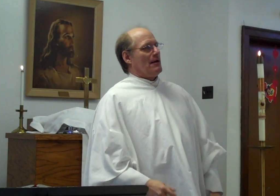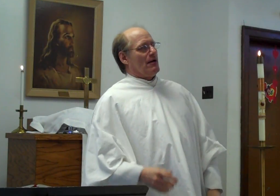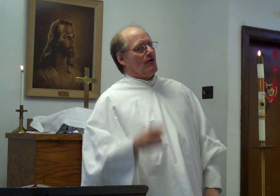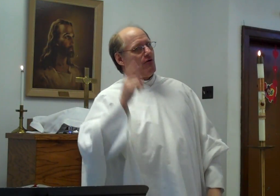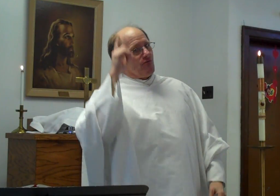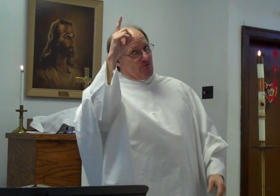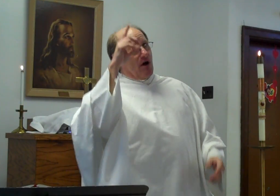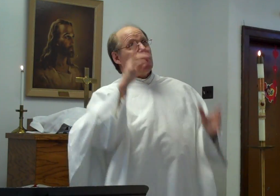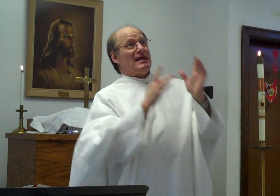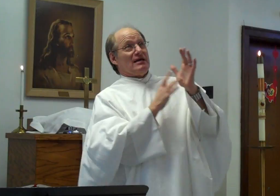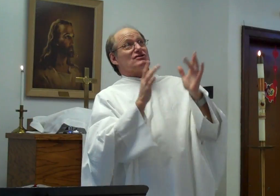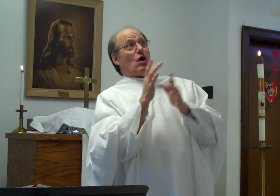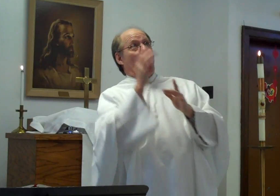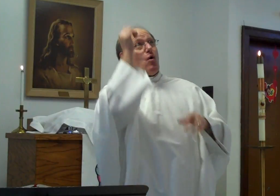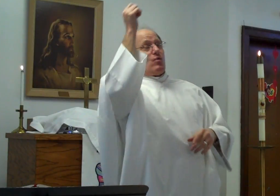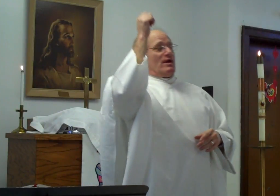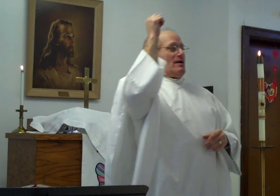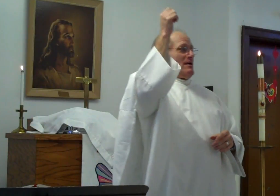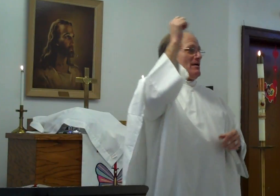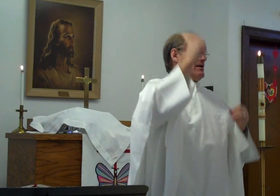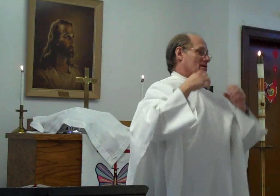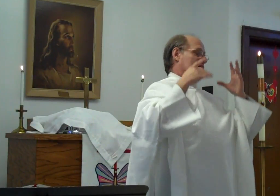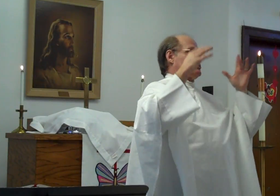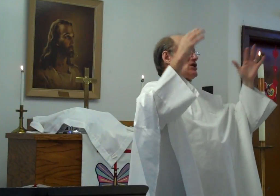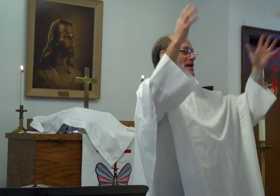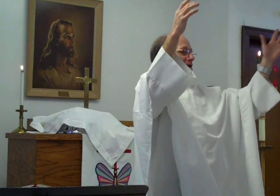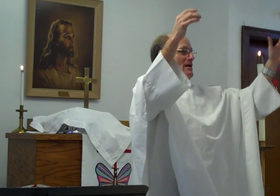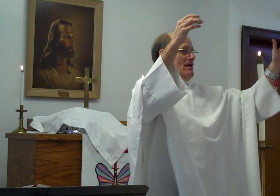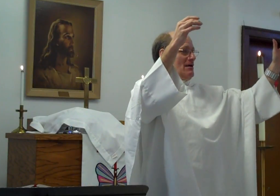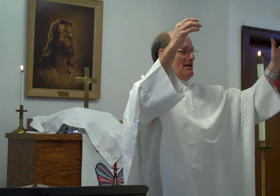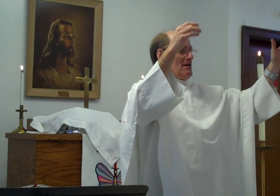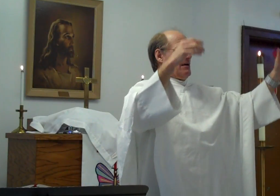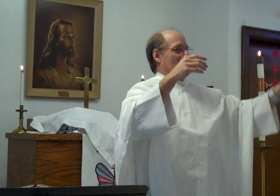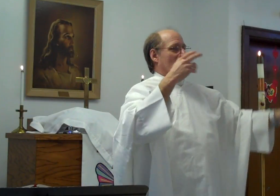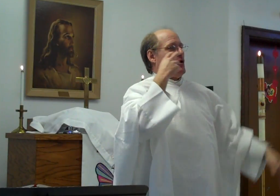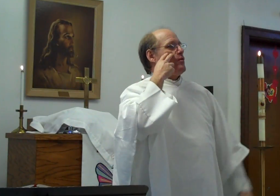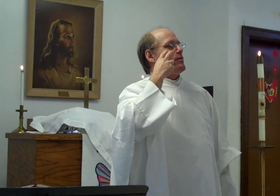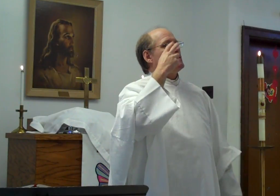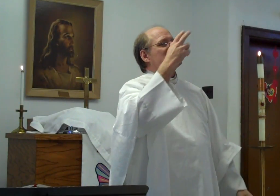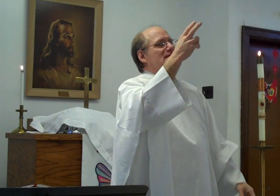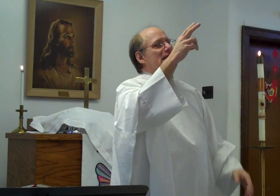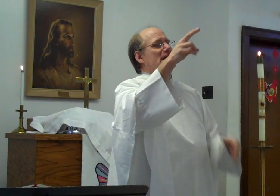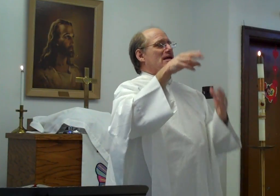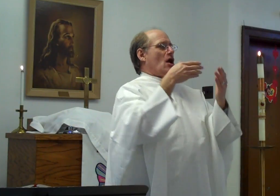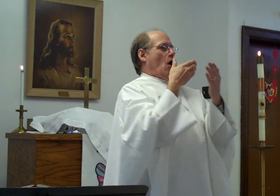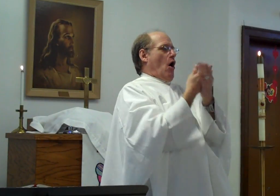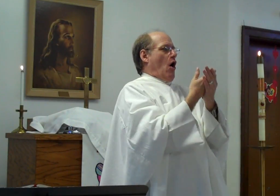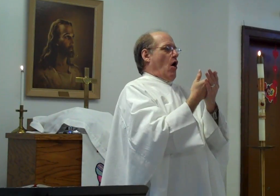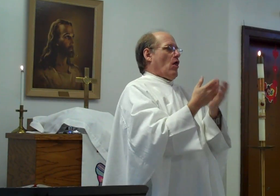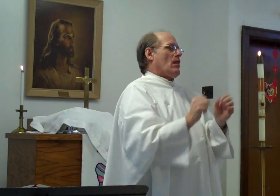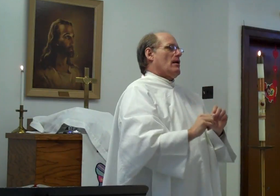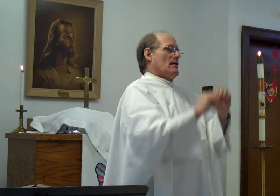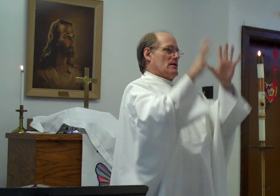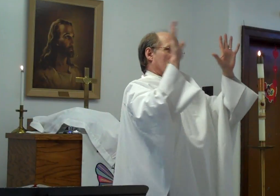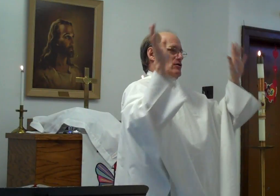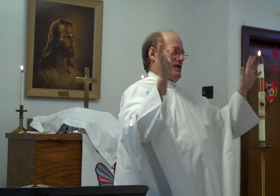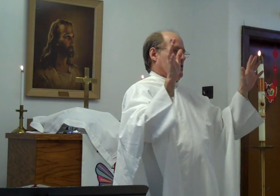From his own shining, we will see all clearly.